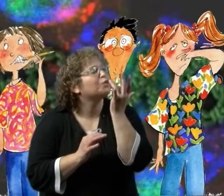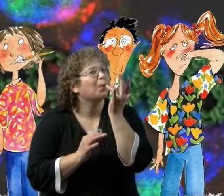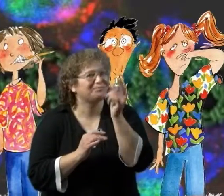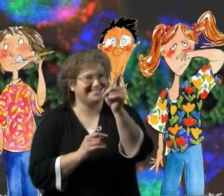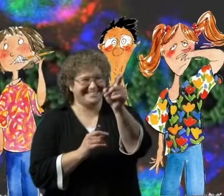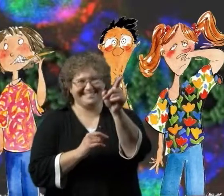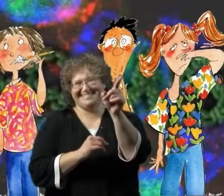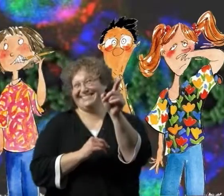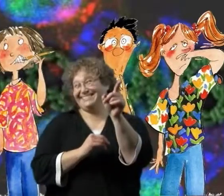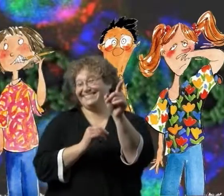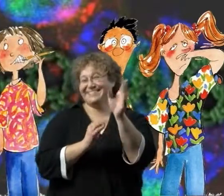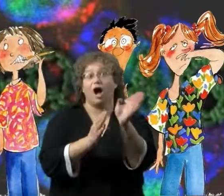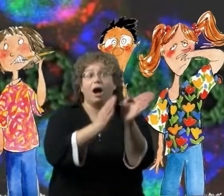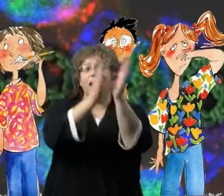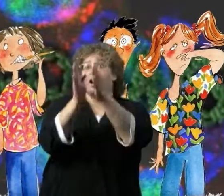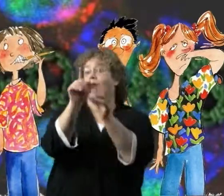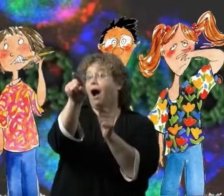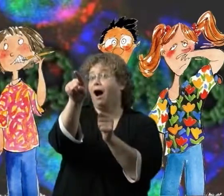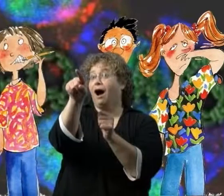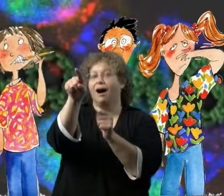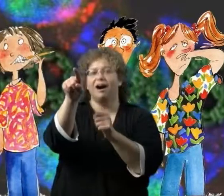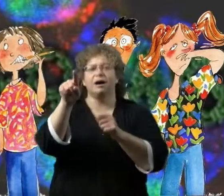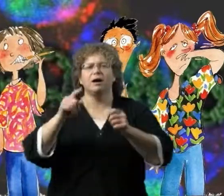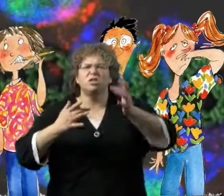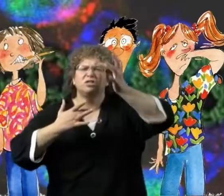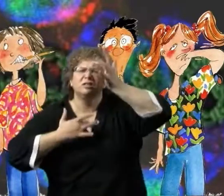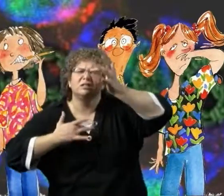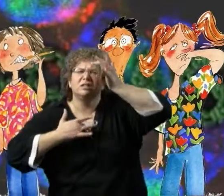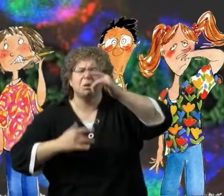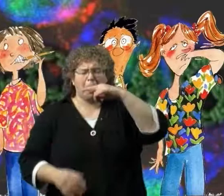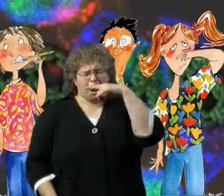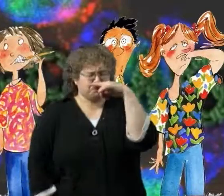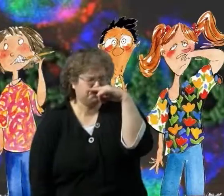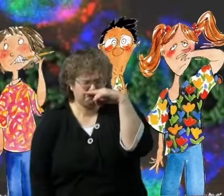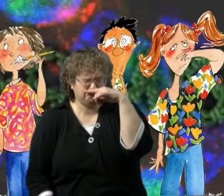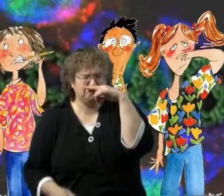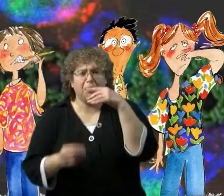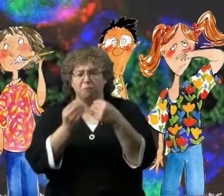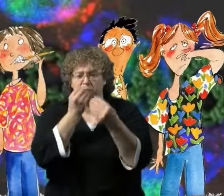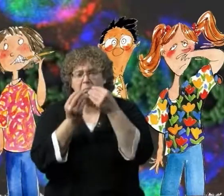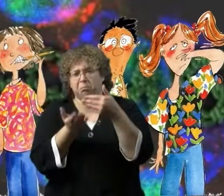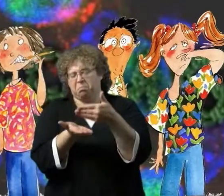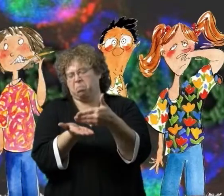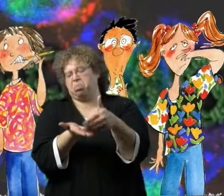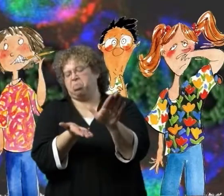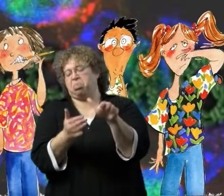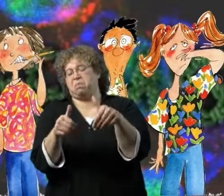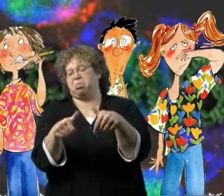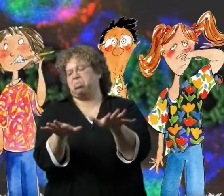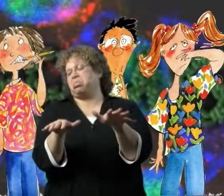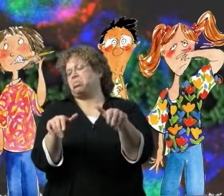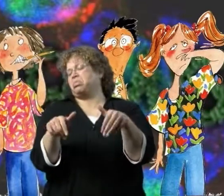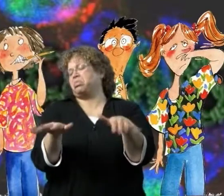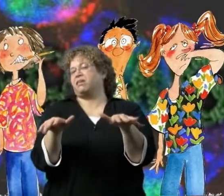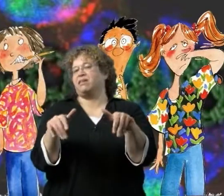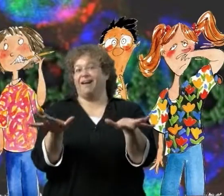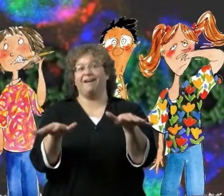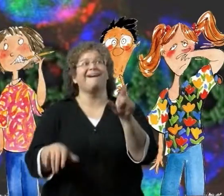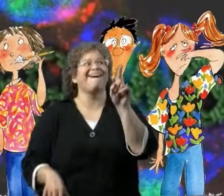Meal skipper Meal Yes siree Germs have good friends As you